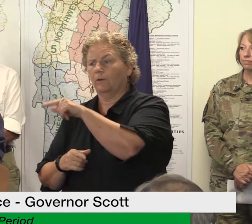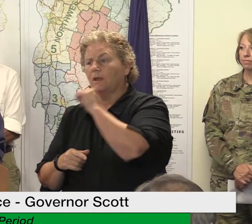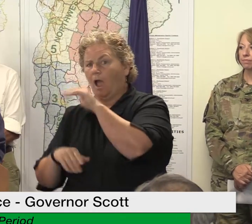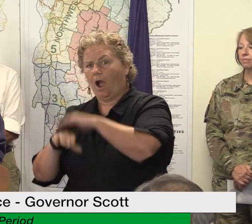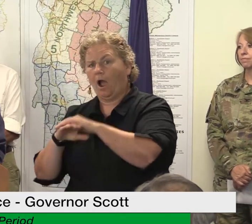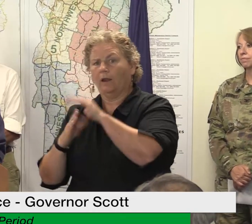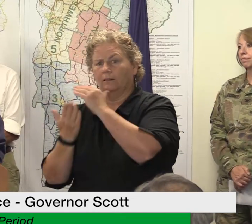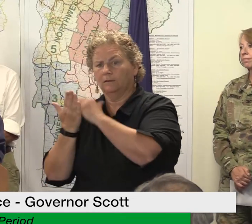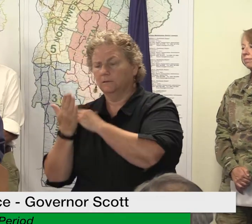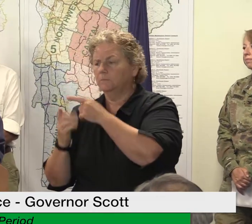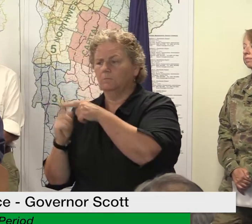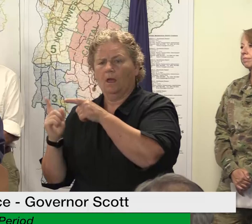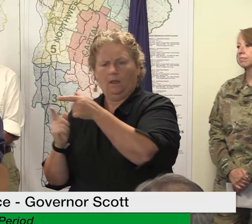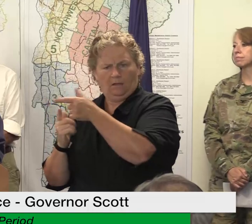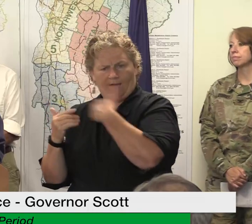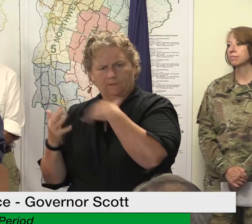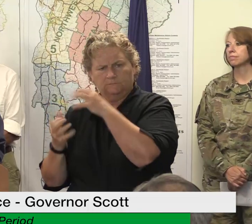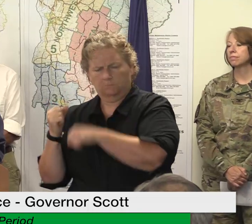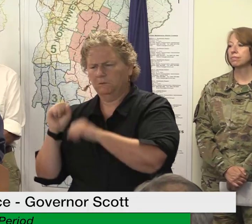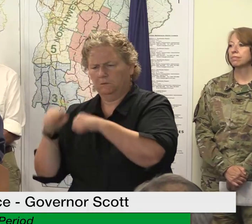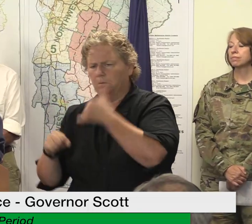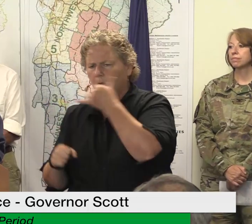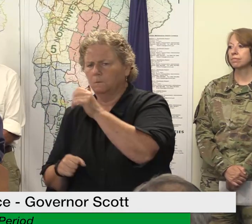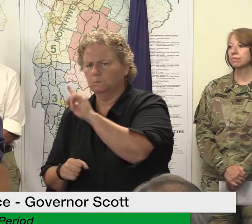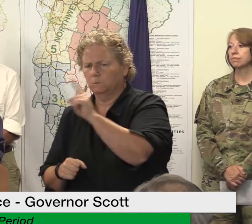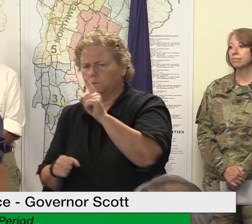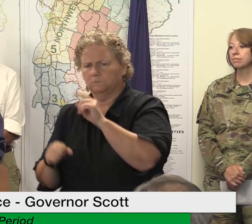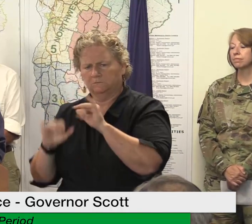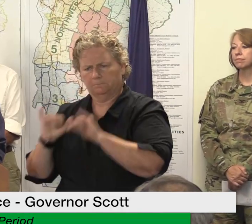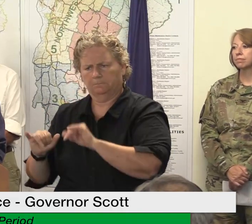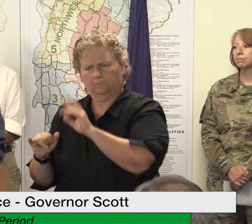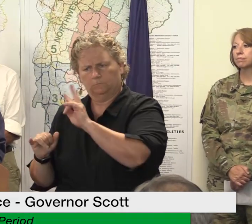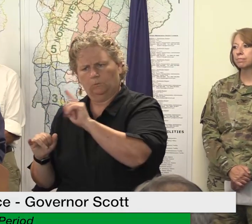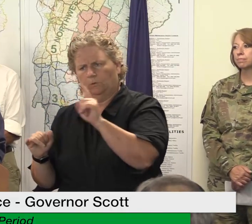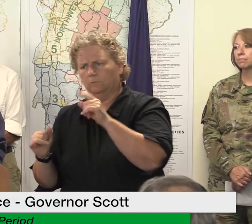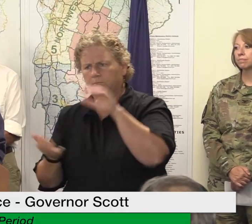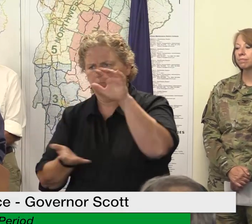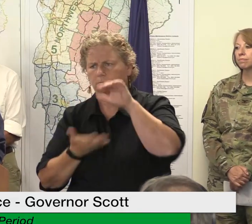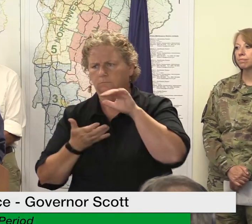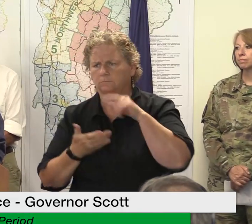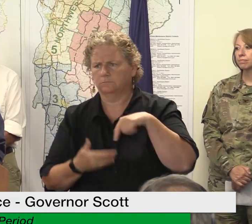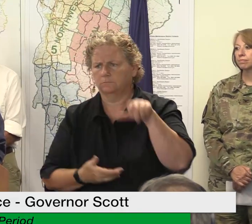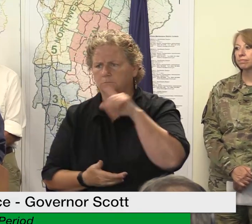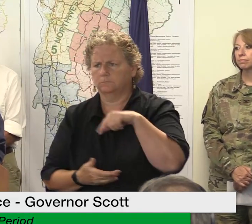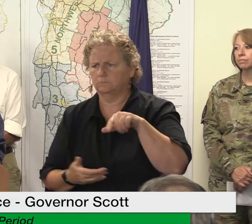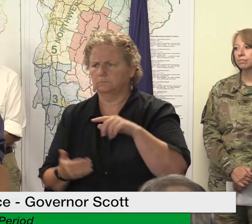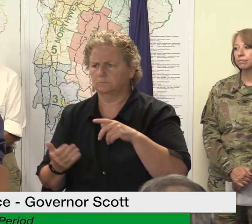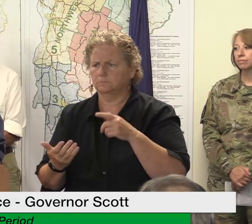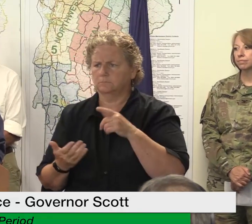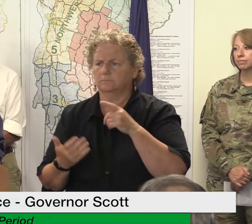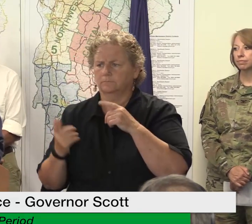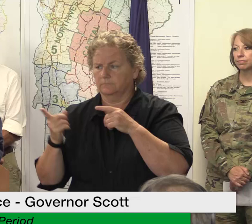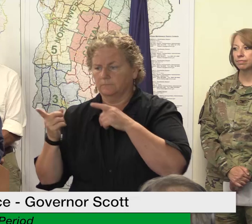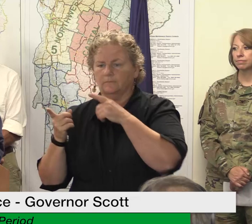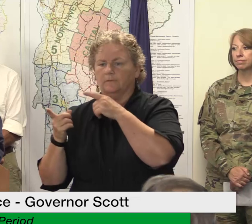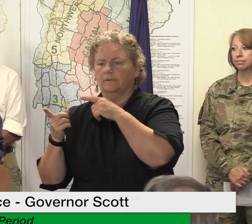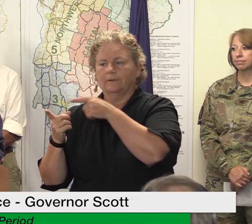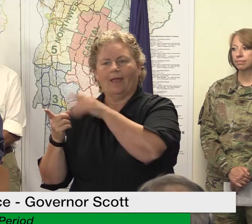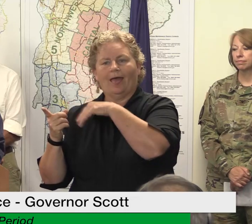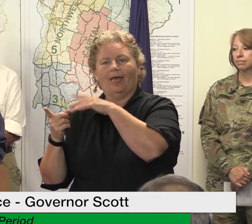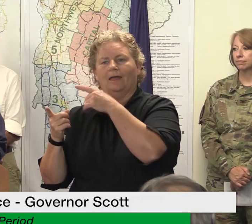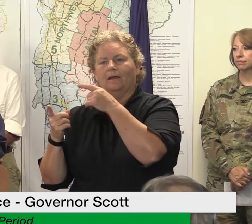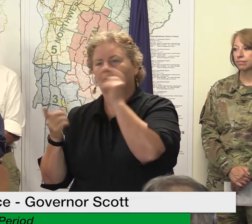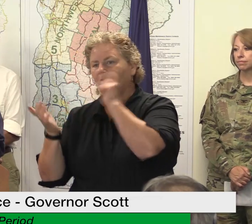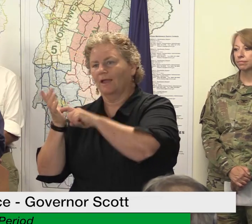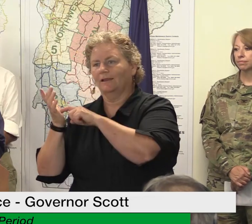you know is currently on pause because you're not in a declared uh county but once it but once it gets turned on should it get turned